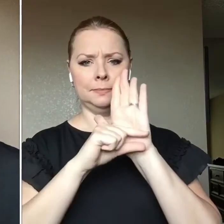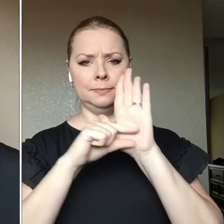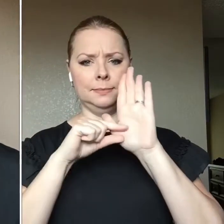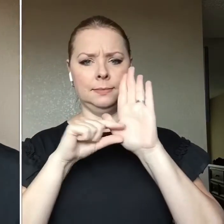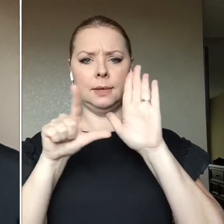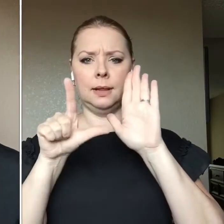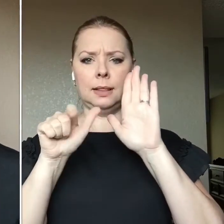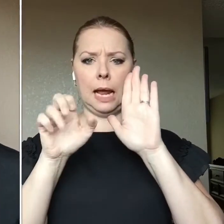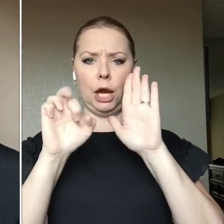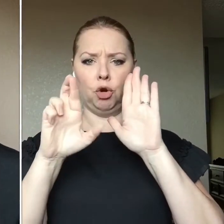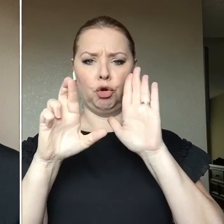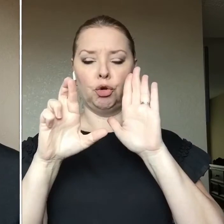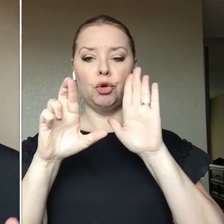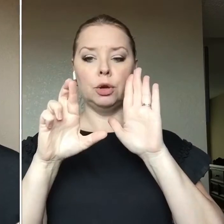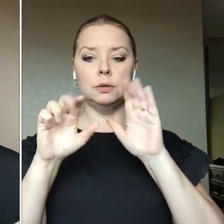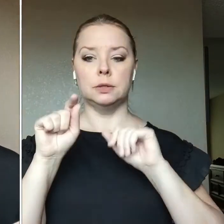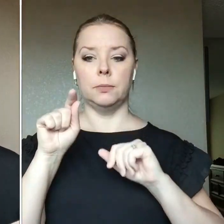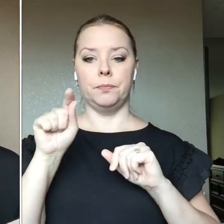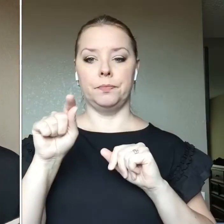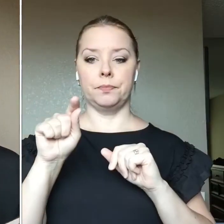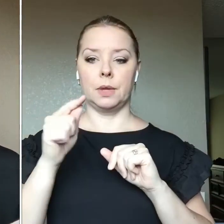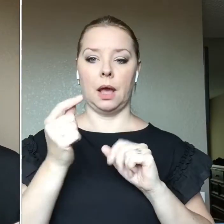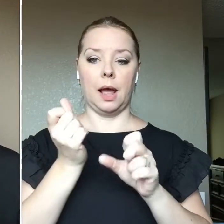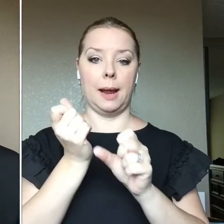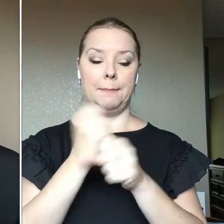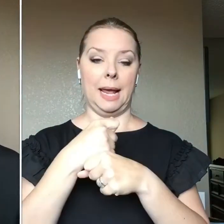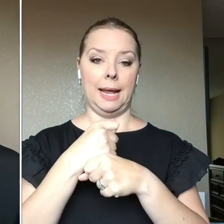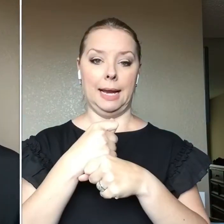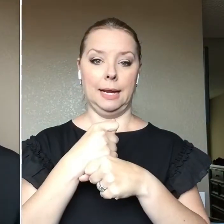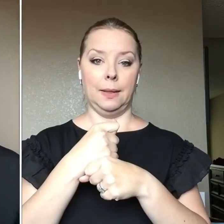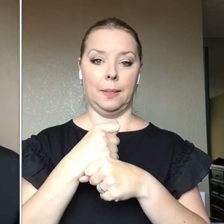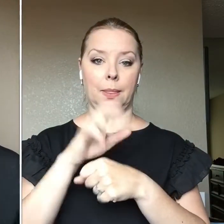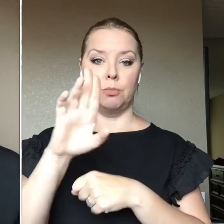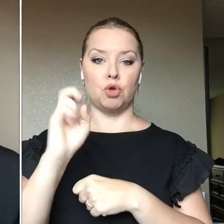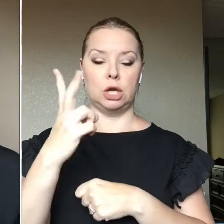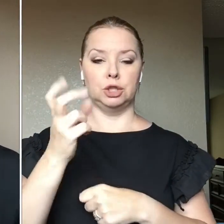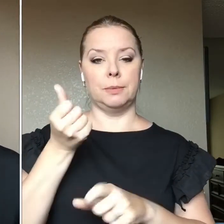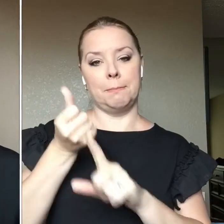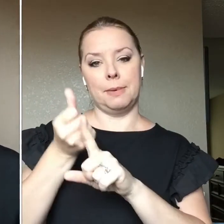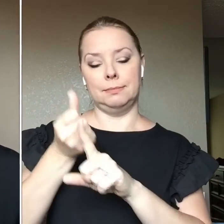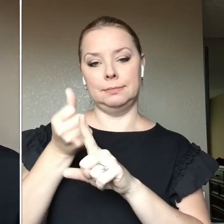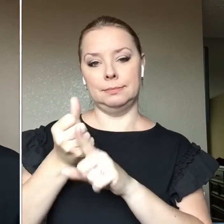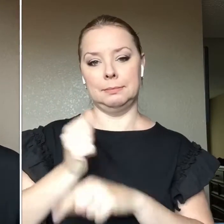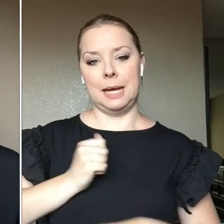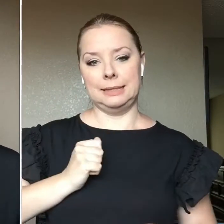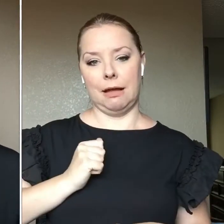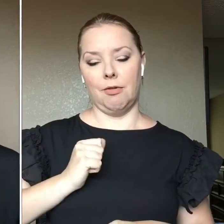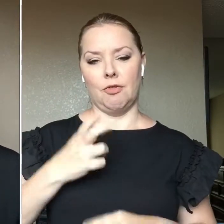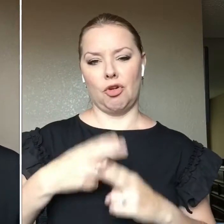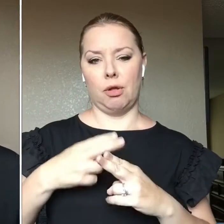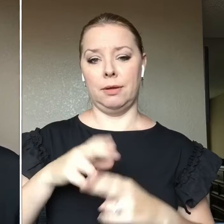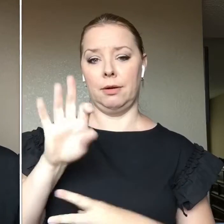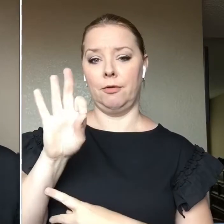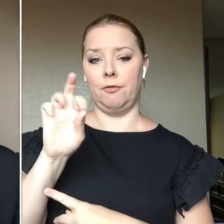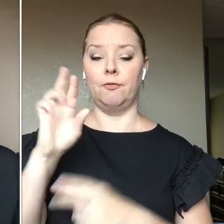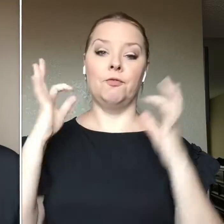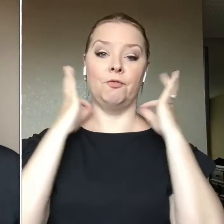So this is a little Frankenstein brush that I made and it is the brush tip from